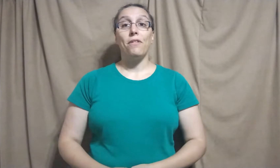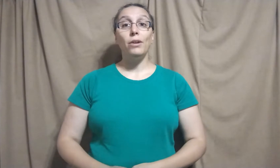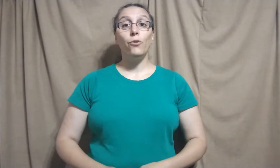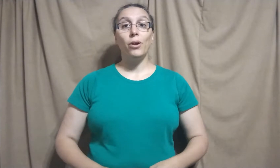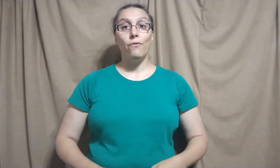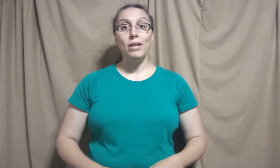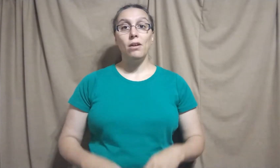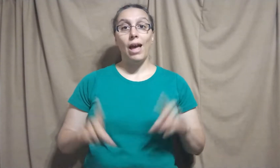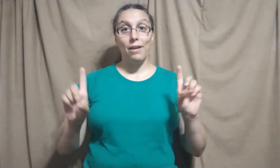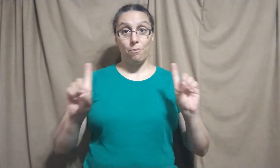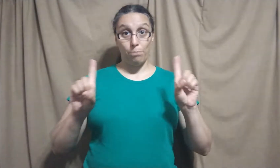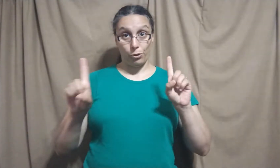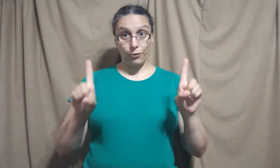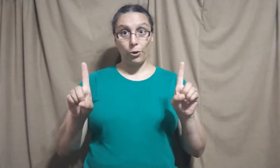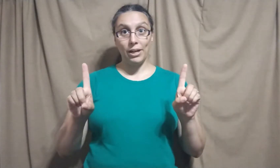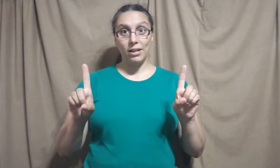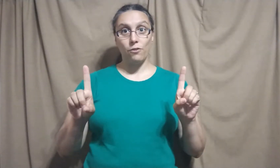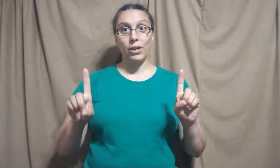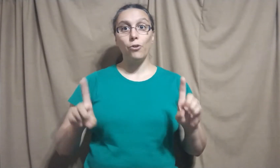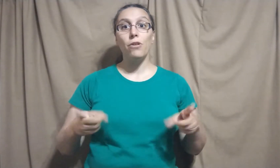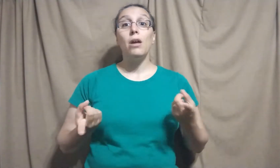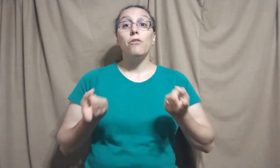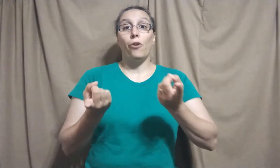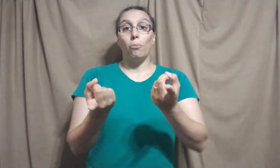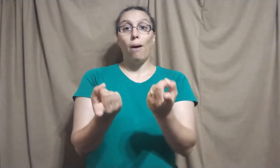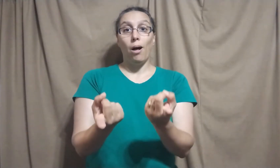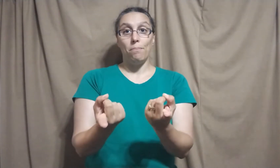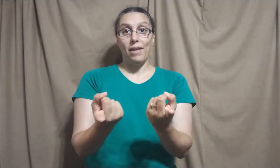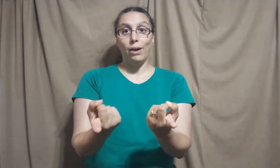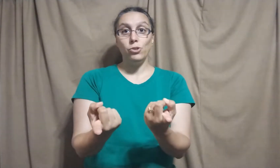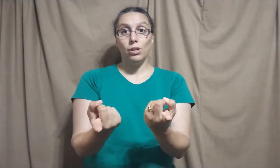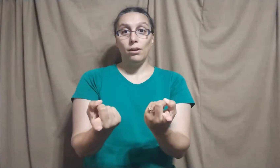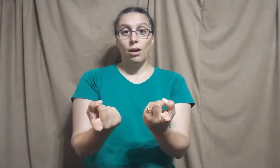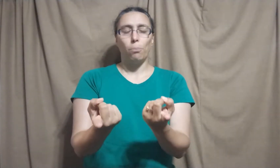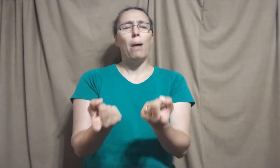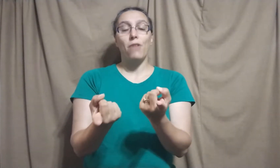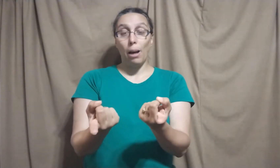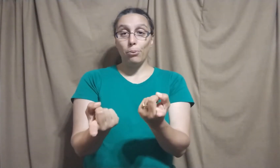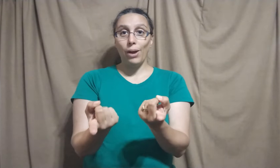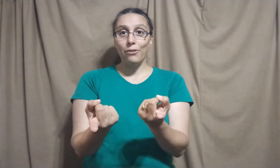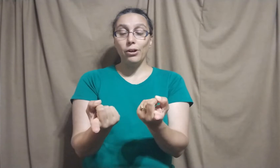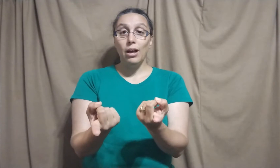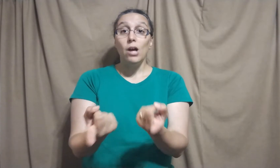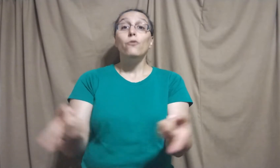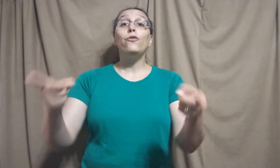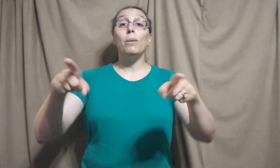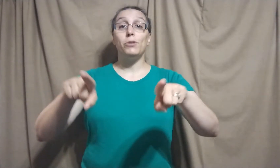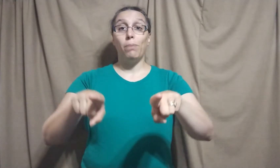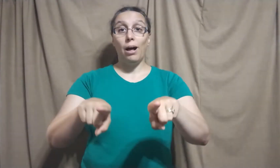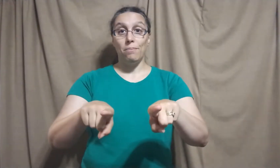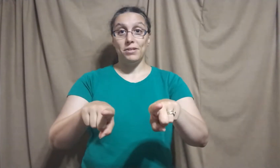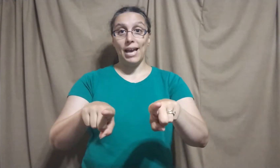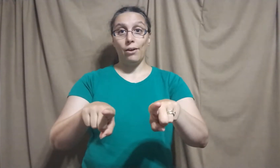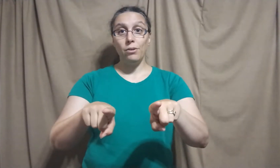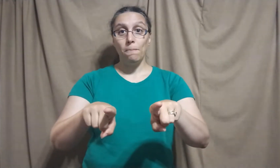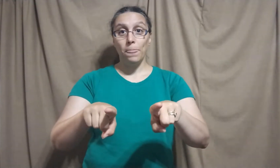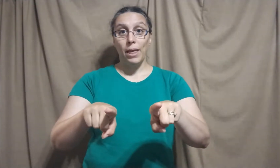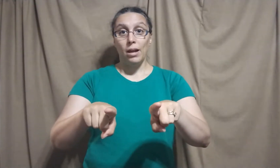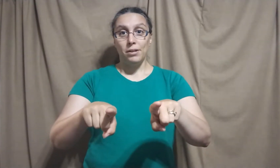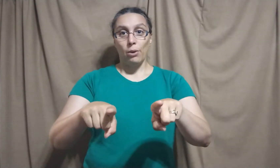sign for event has both of your index fingers. Start palms out, or palms up rather, flip to palms down. Now